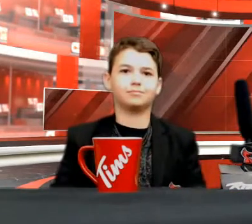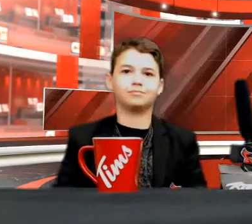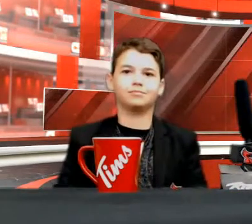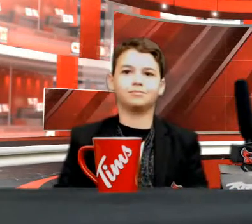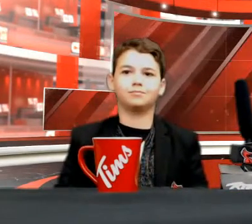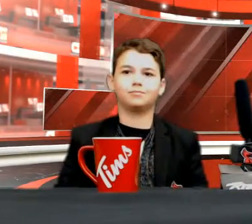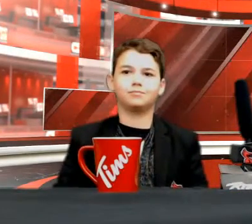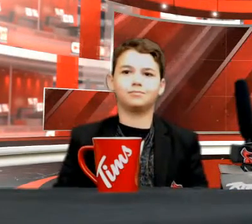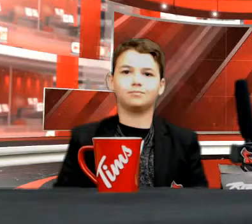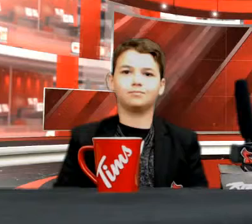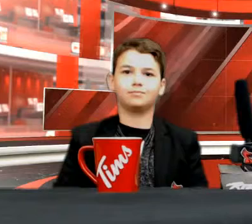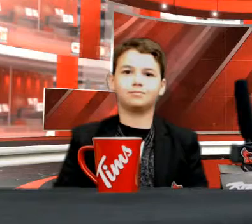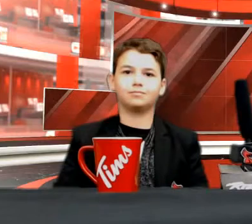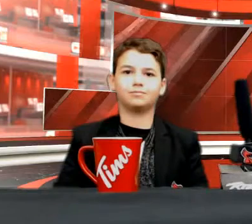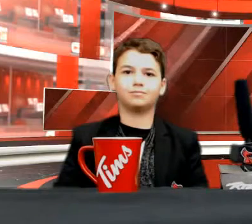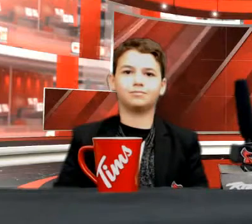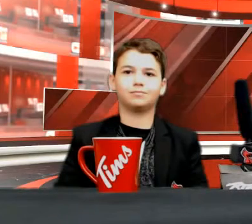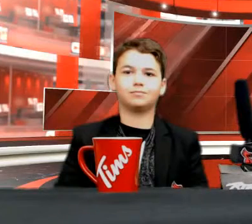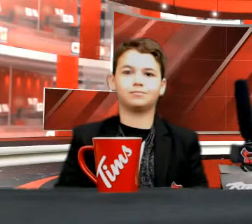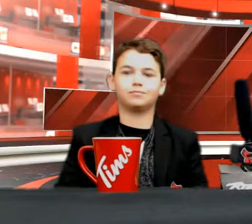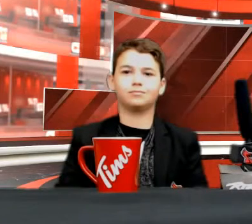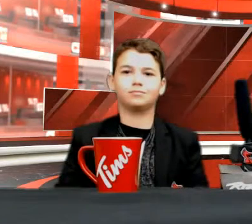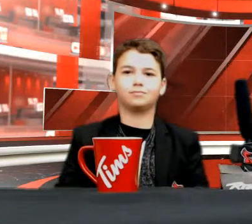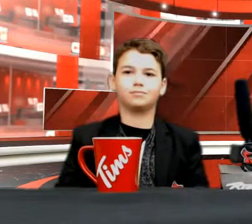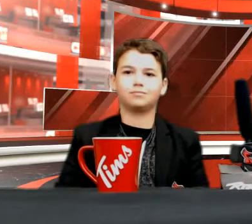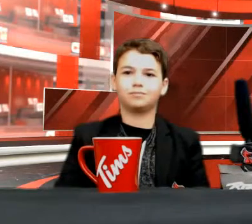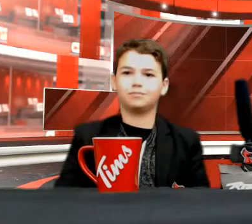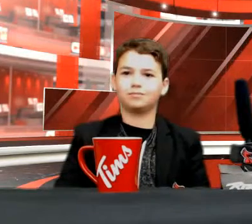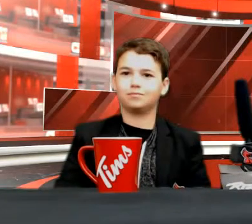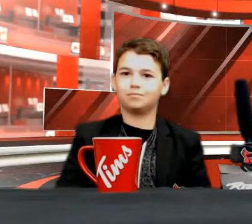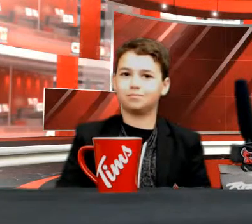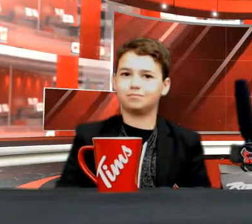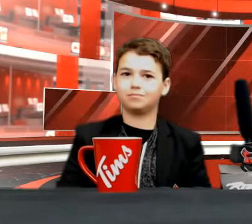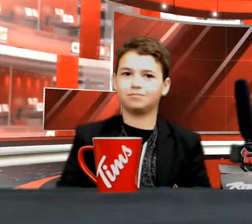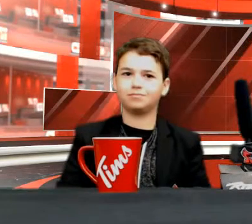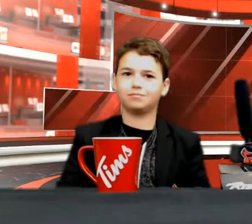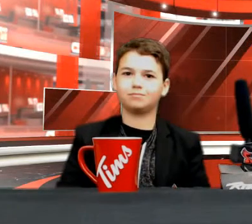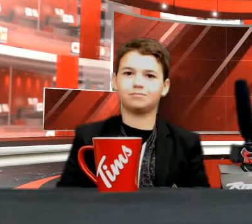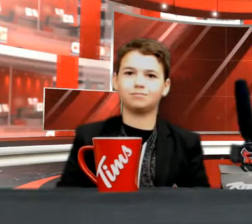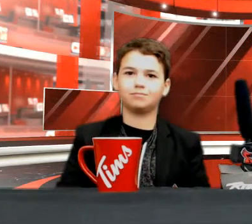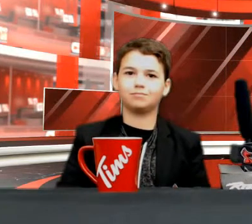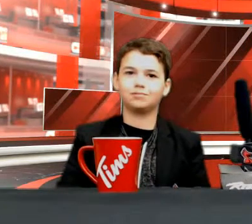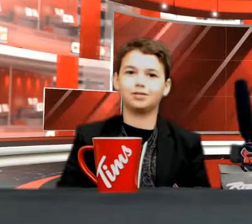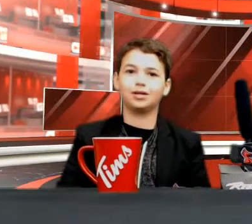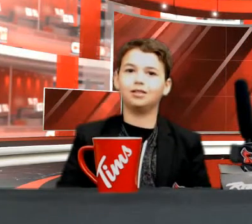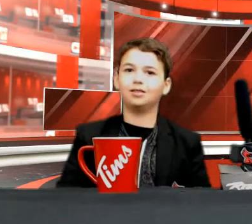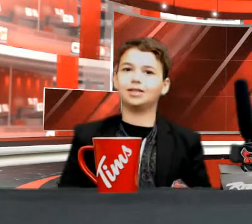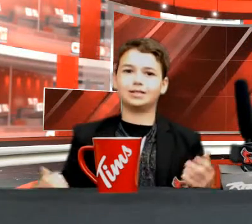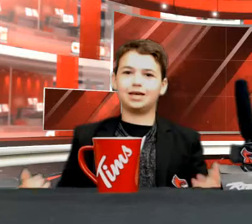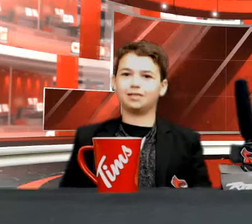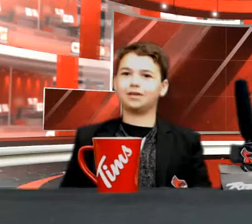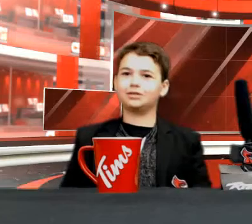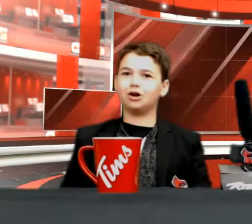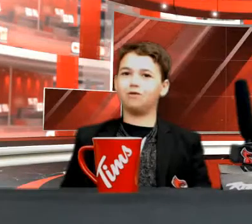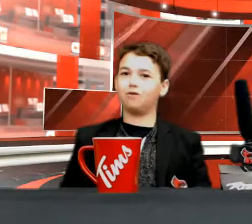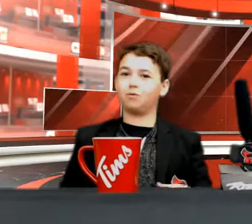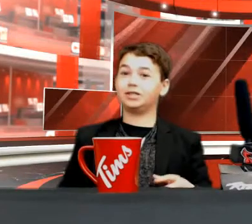school calendar. Just a reminder that it will be grade 5, 6 intramurals today instead of the grade 7, 8s. Let's kick things off with